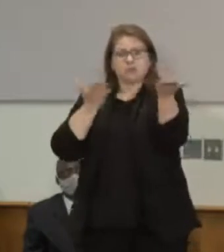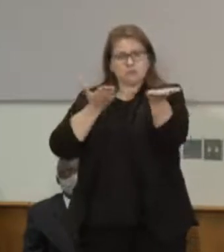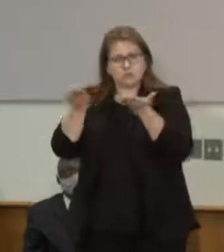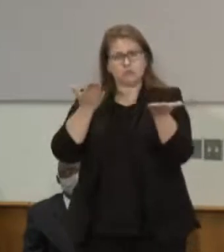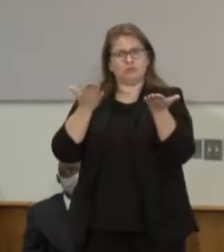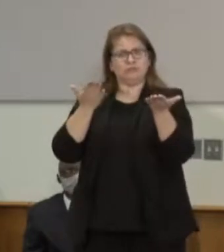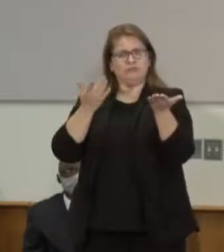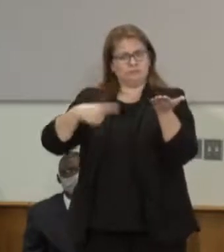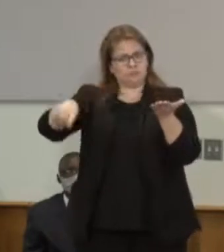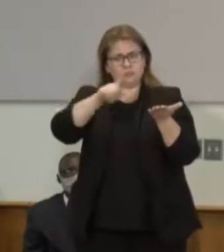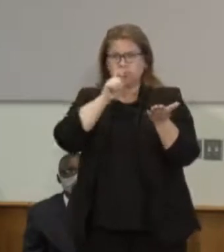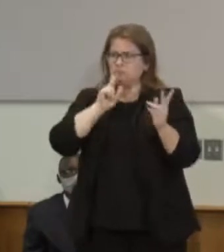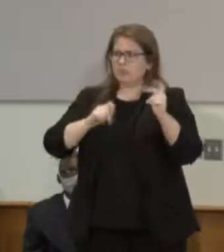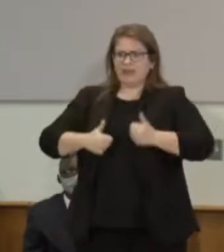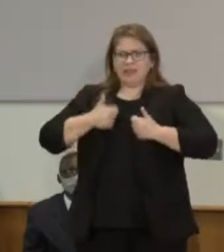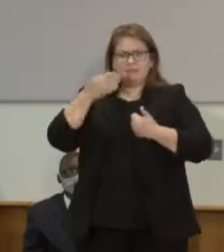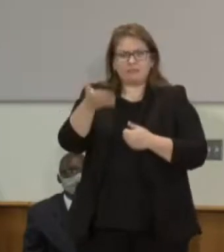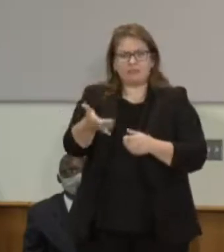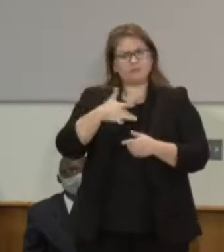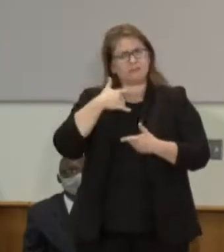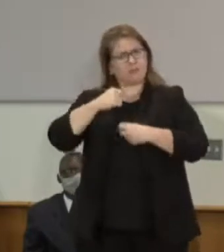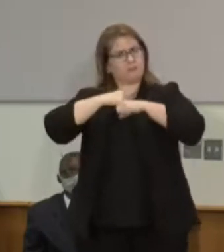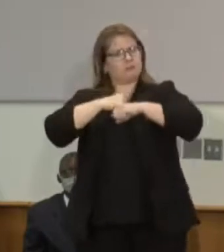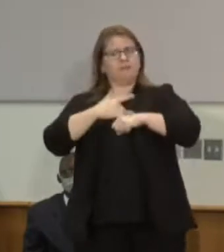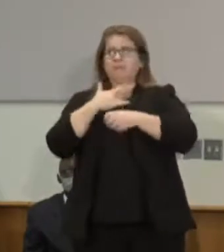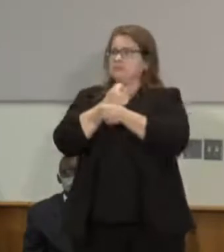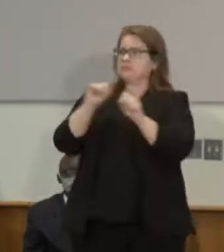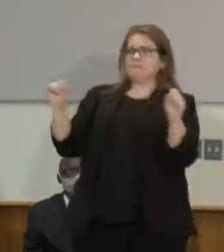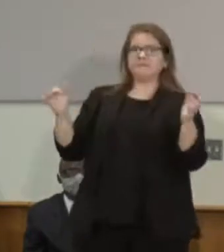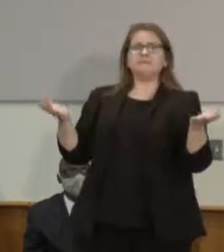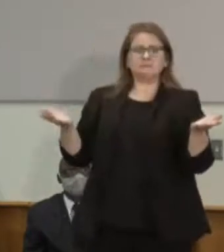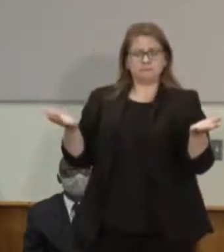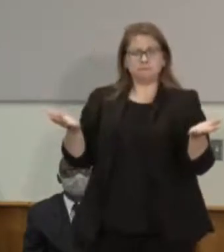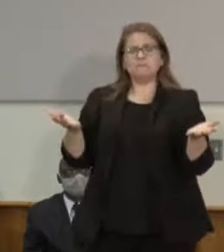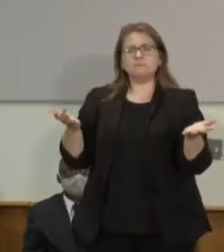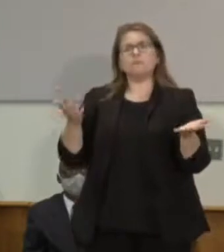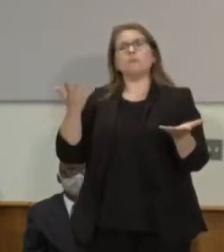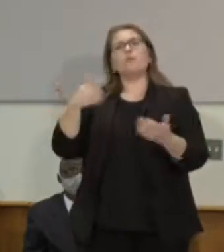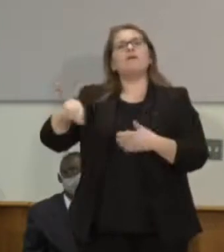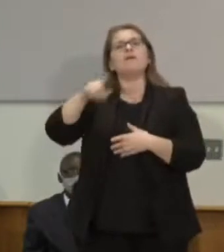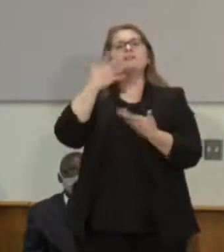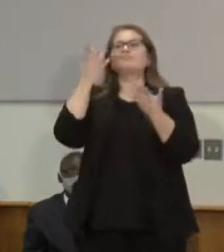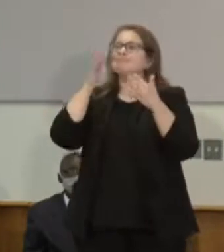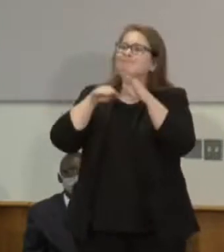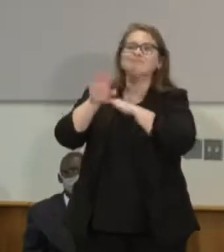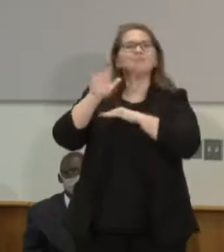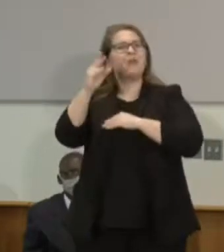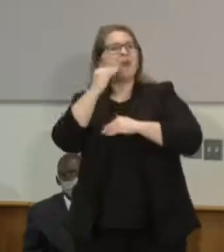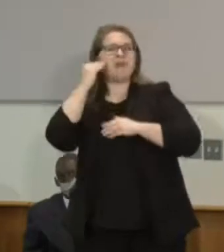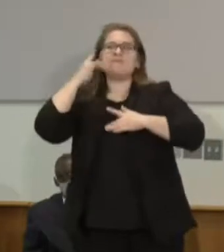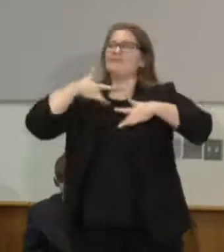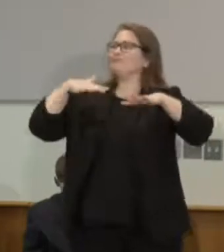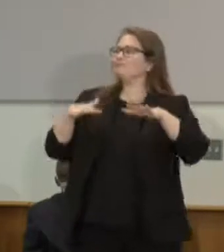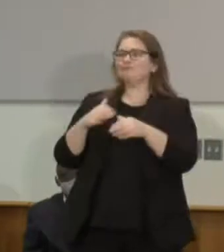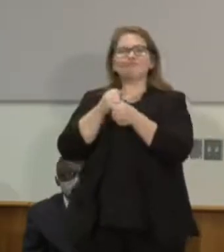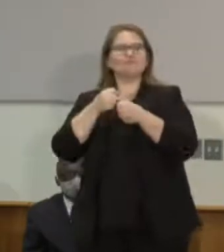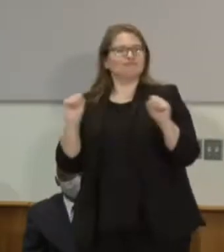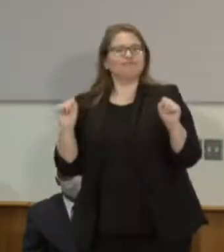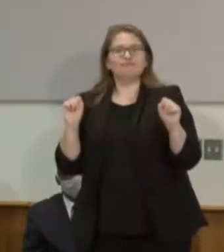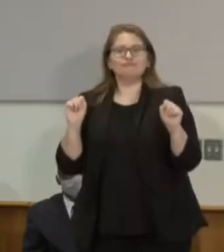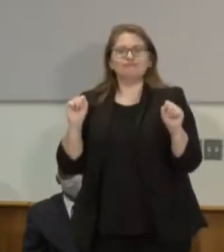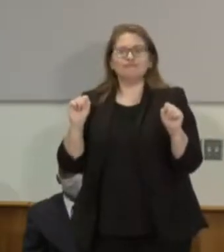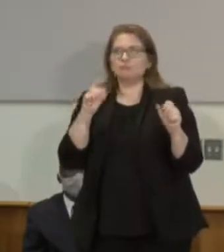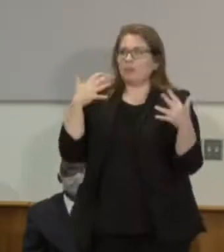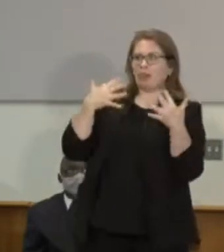prioritizes life and health, and allows everyone to go home at the end of the day. I expect them to work hand-in-hand with community